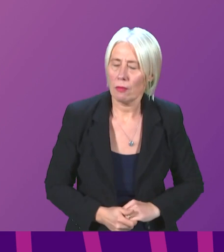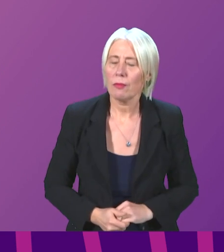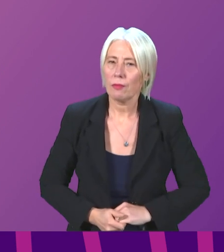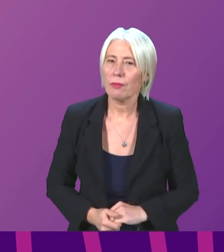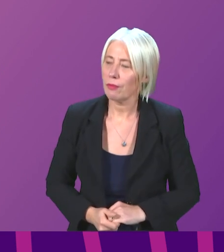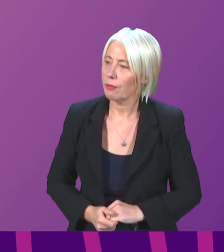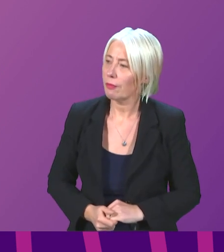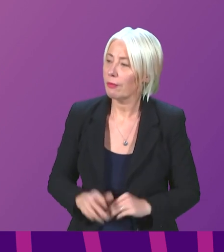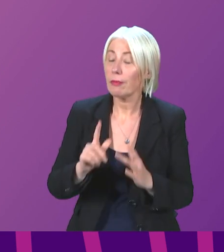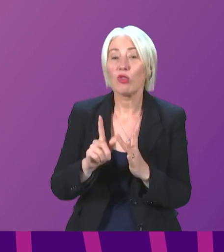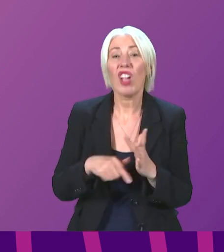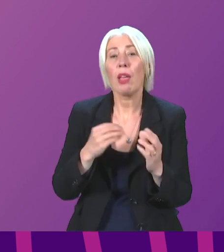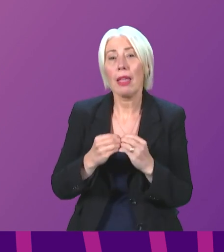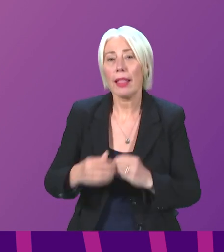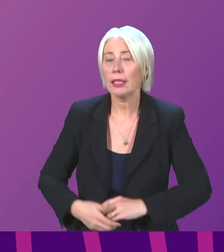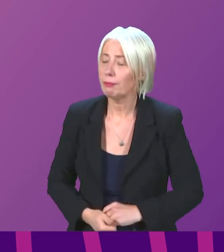Jackie Bailey.